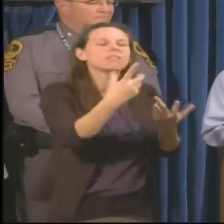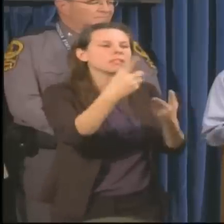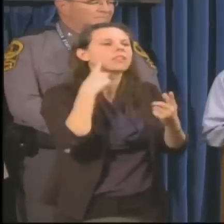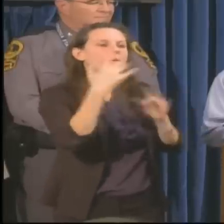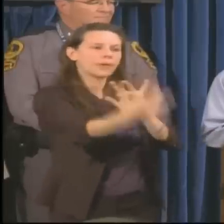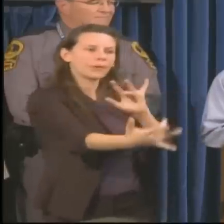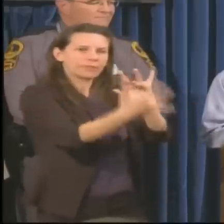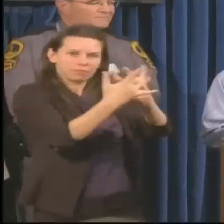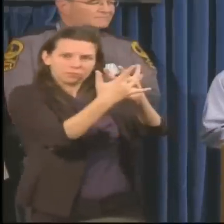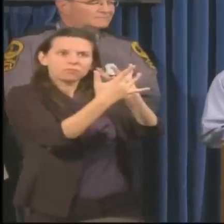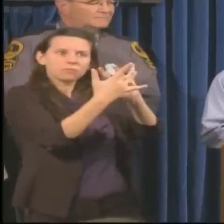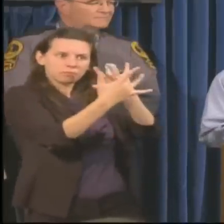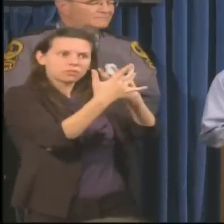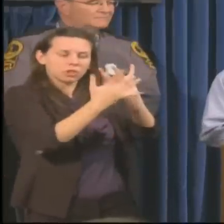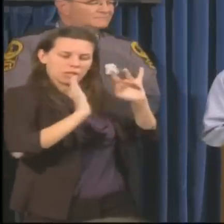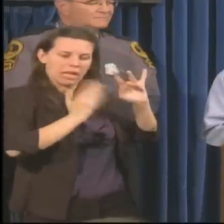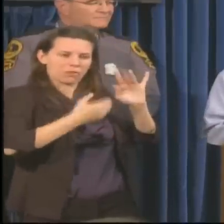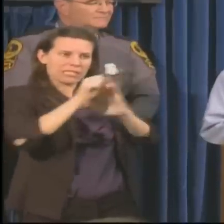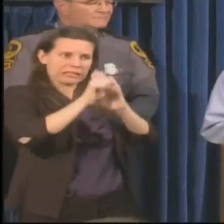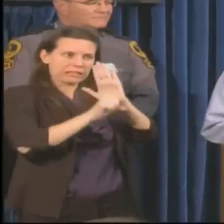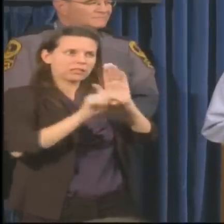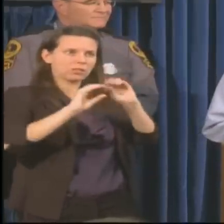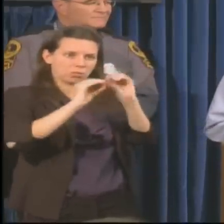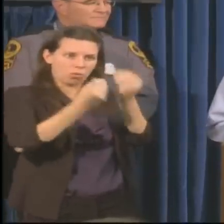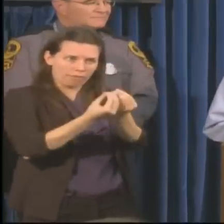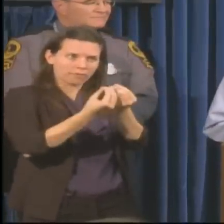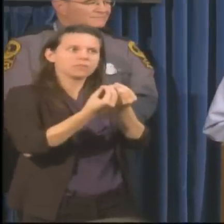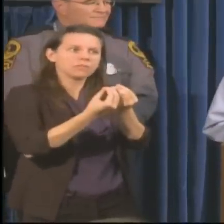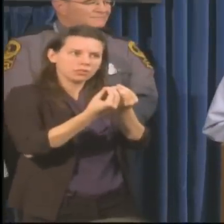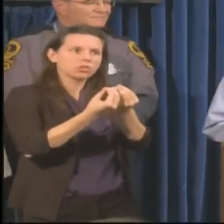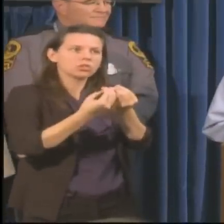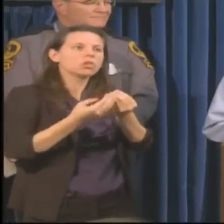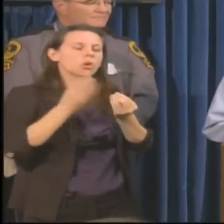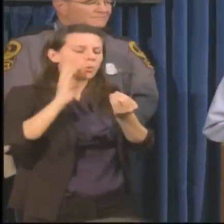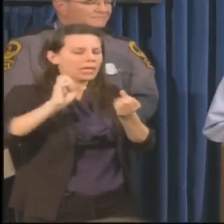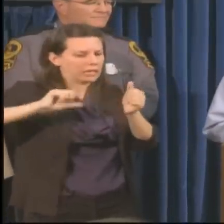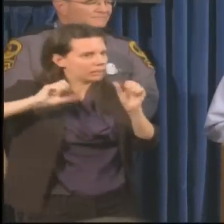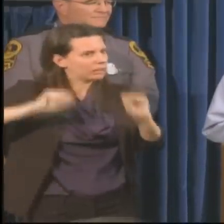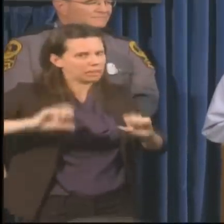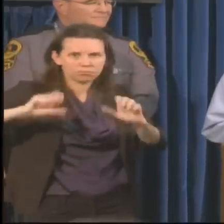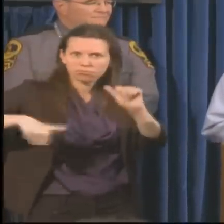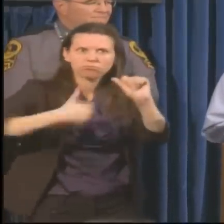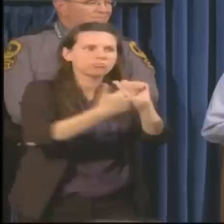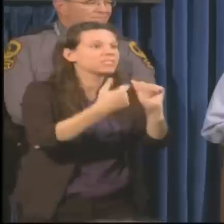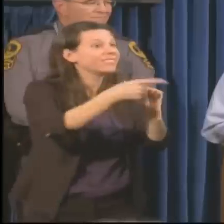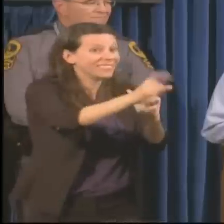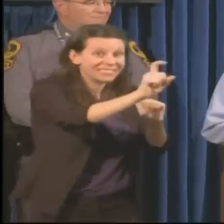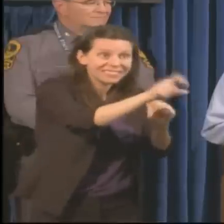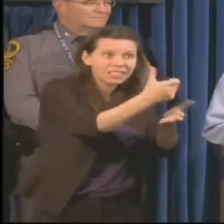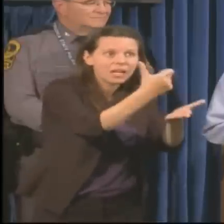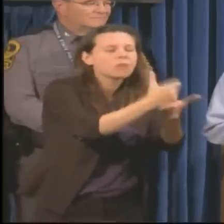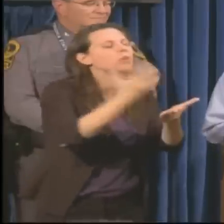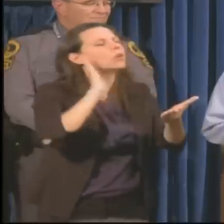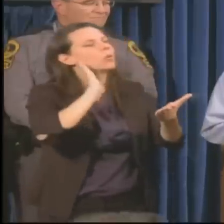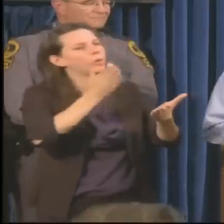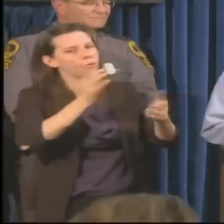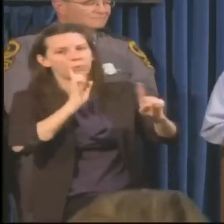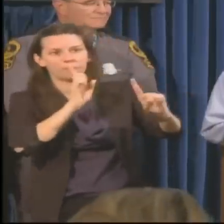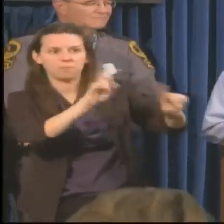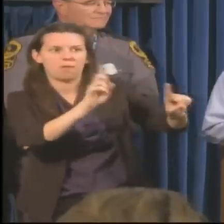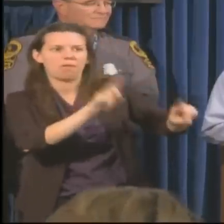Center through a couple of different systems and some redundant systems, so we're pretty sure that if they need help, they can ask and will respond